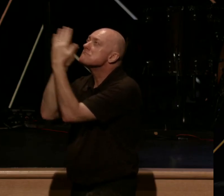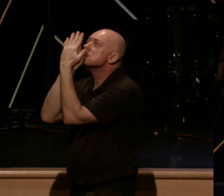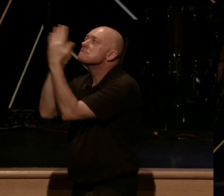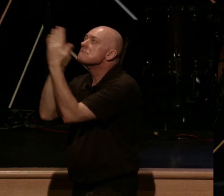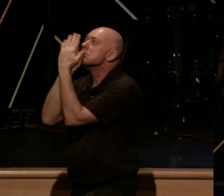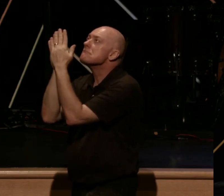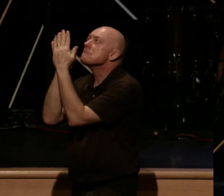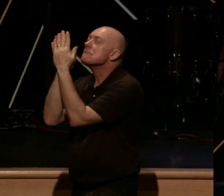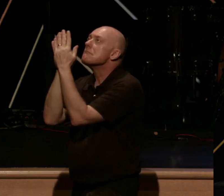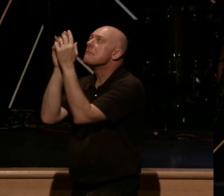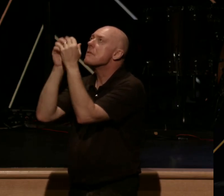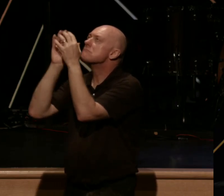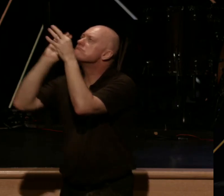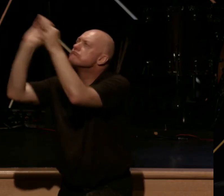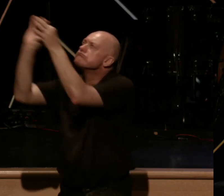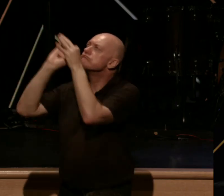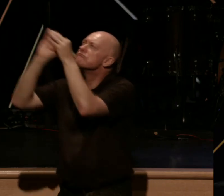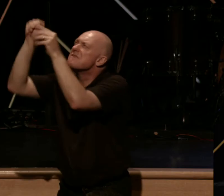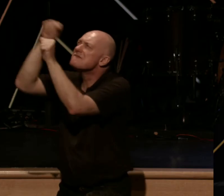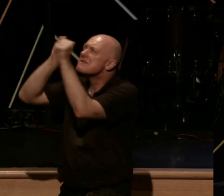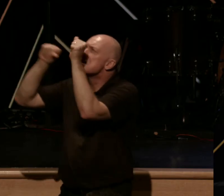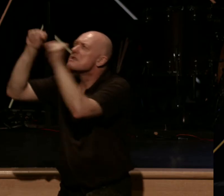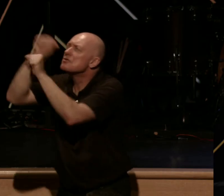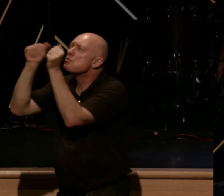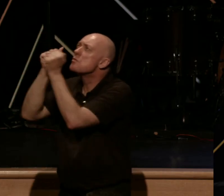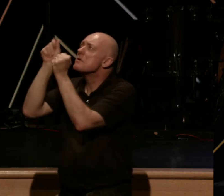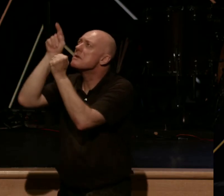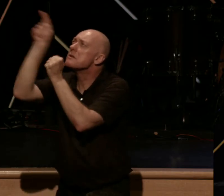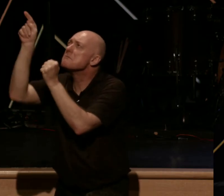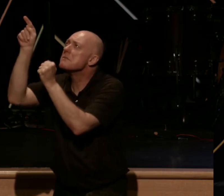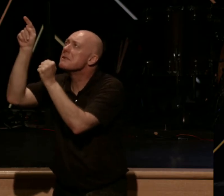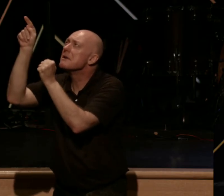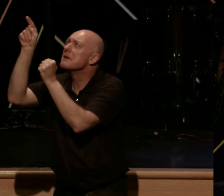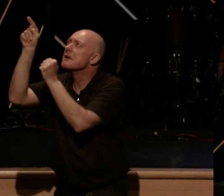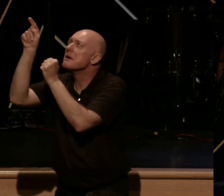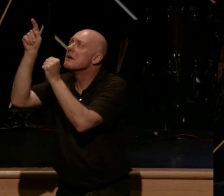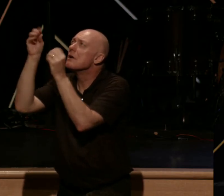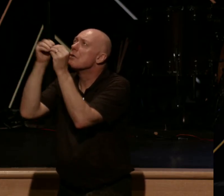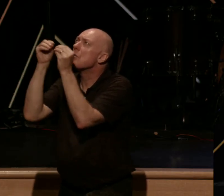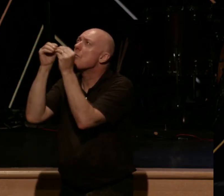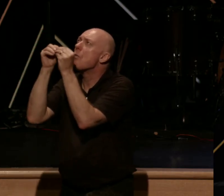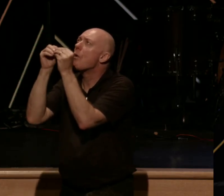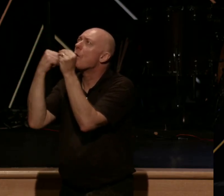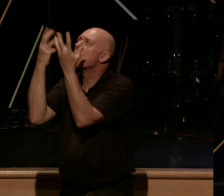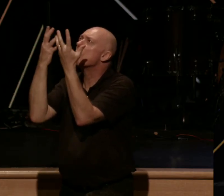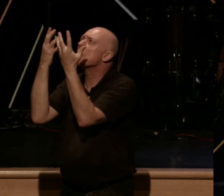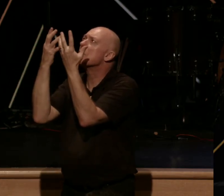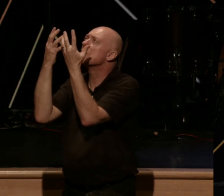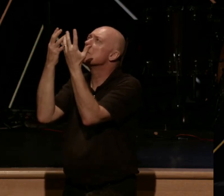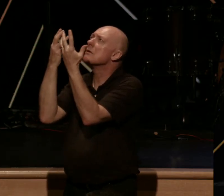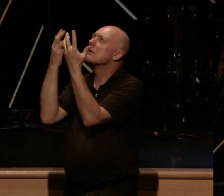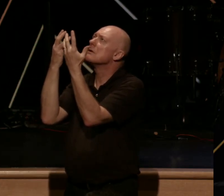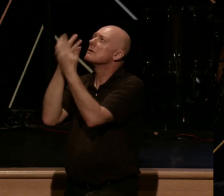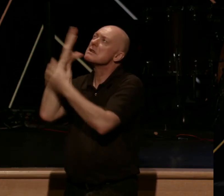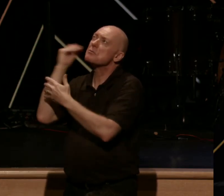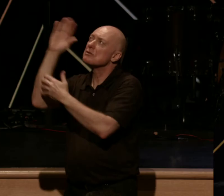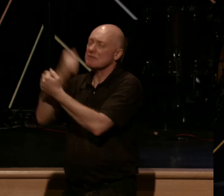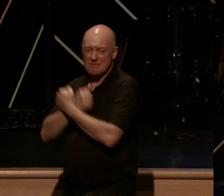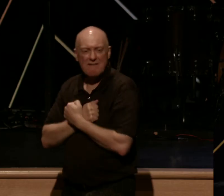we will have intimacy and fellowship with him and the more we will abide in his love. So